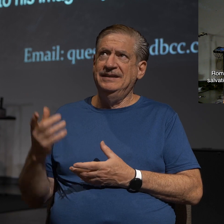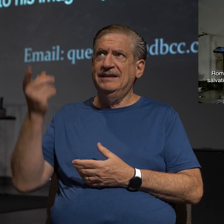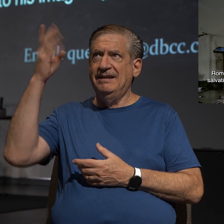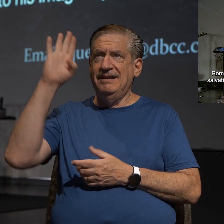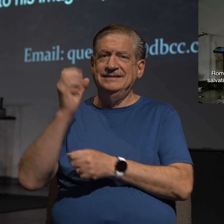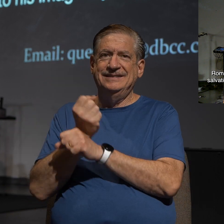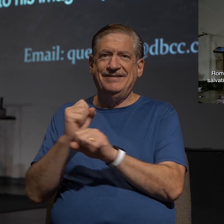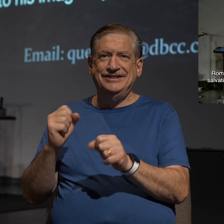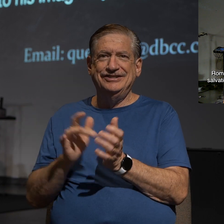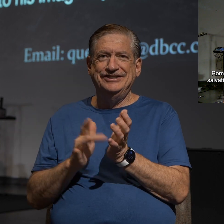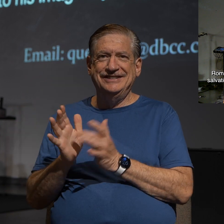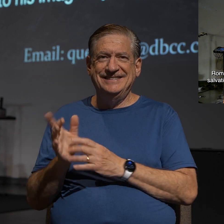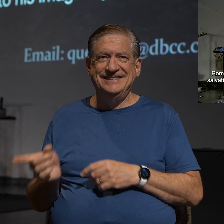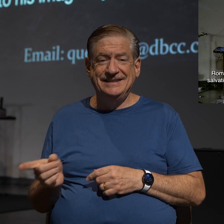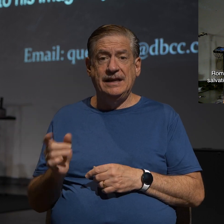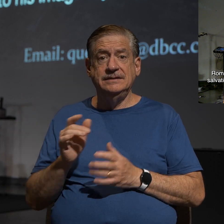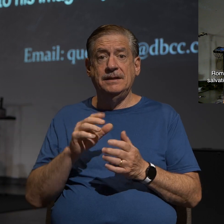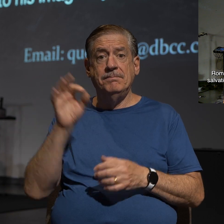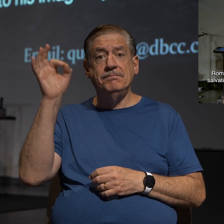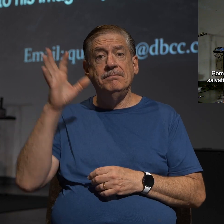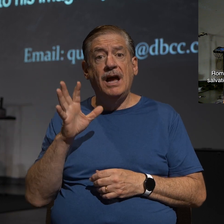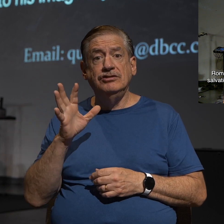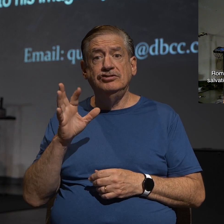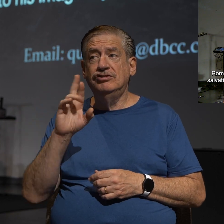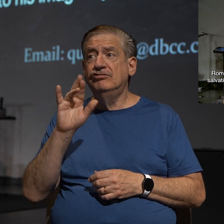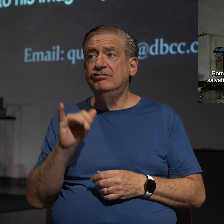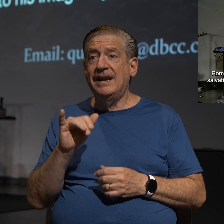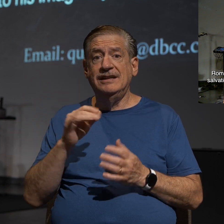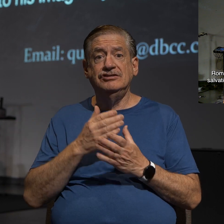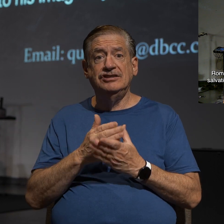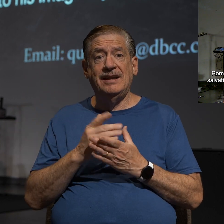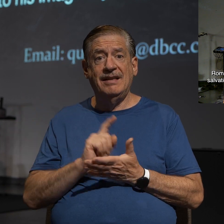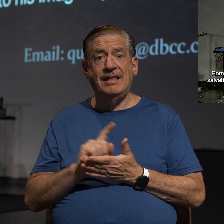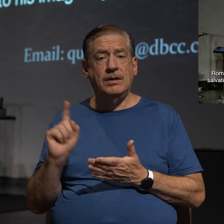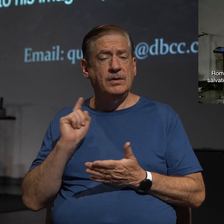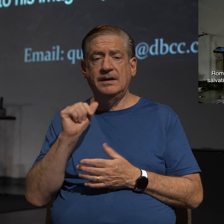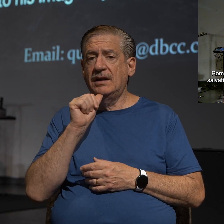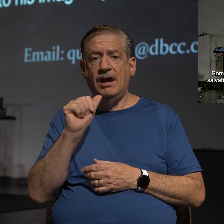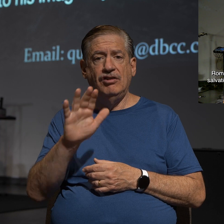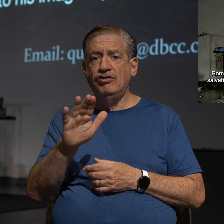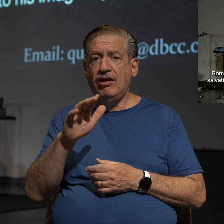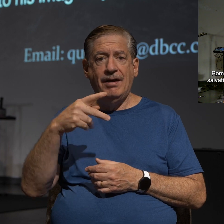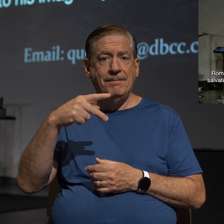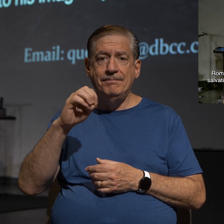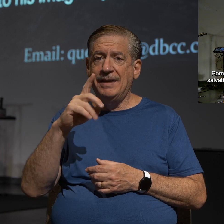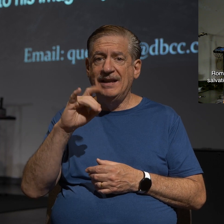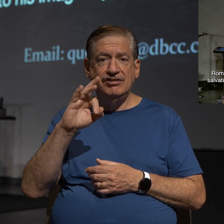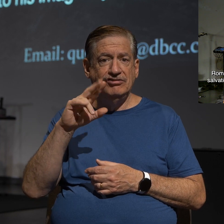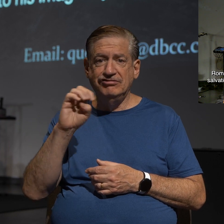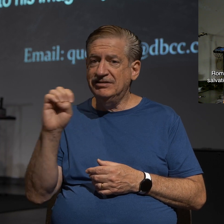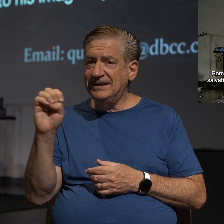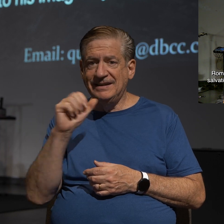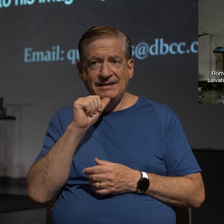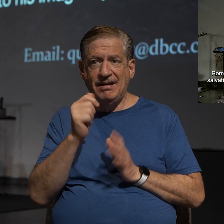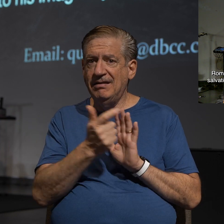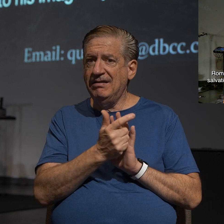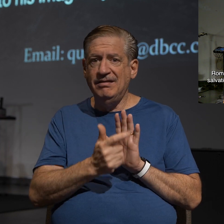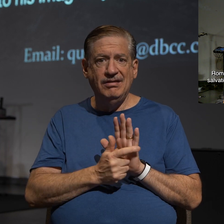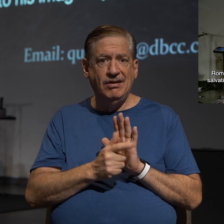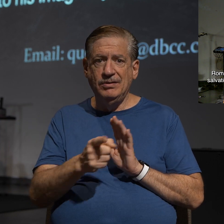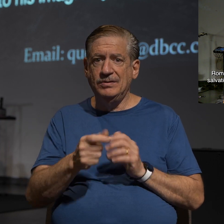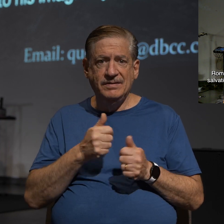As Pastor Ray has shared with us the last few weeks, that it's not your pedigree, it's not the law that you follow,